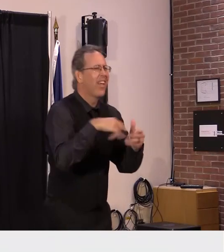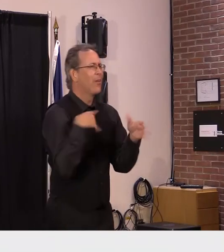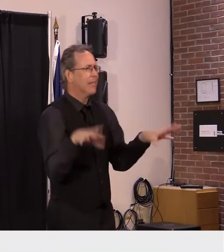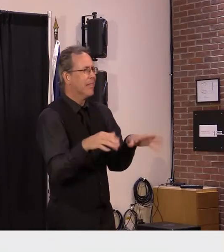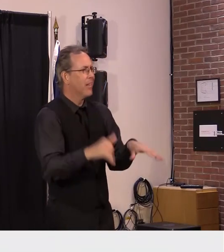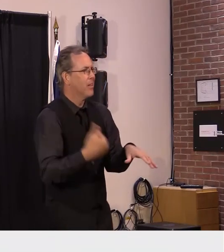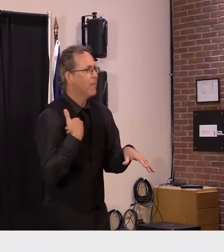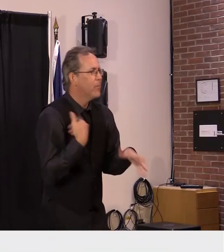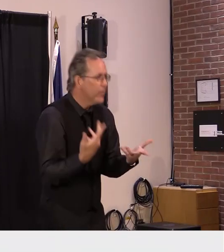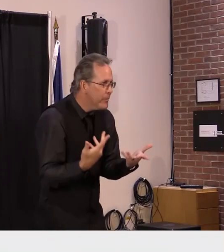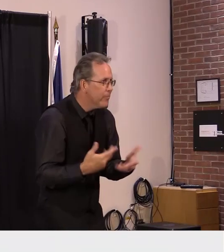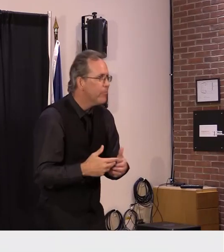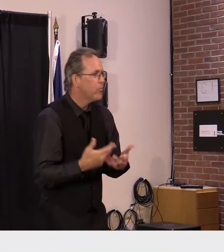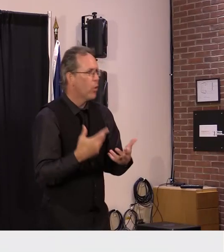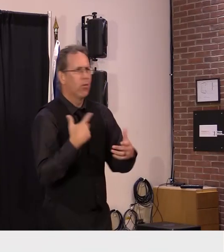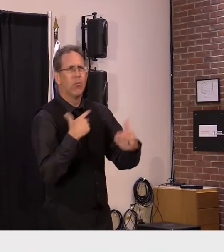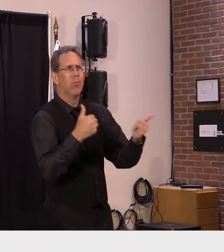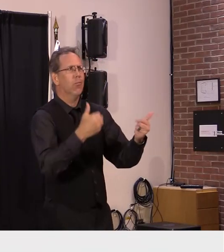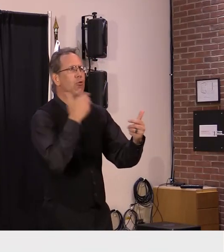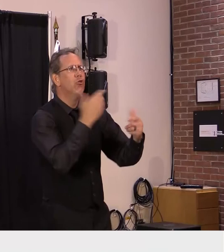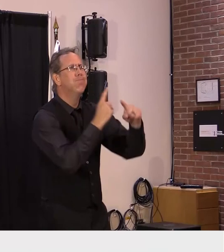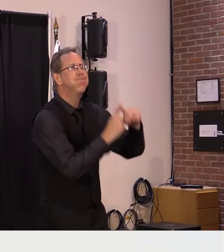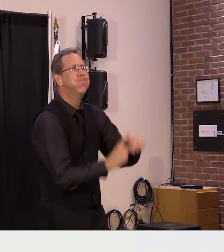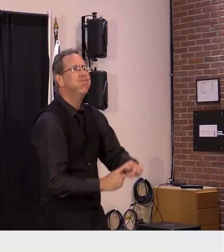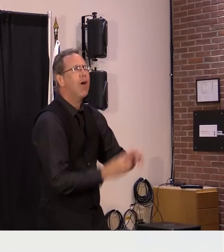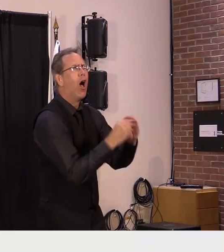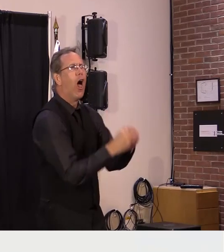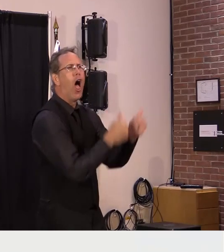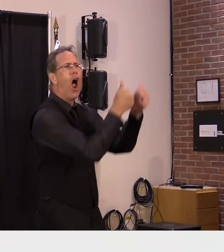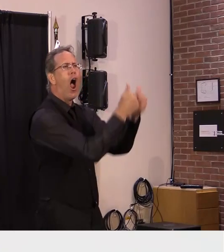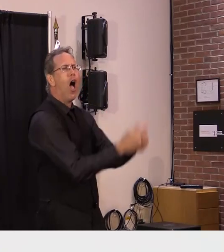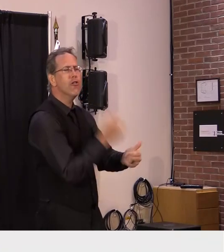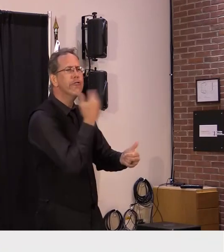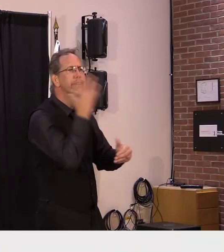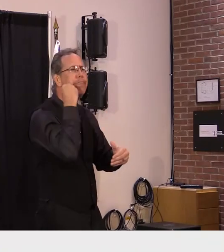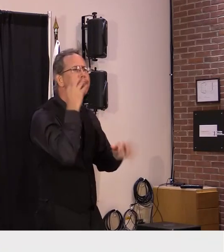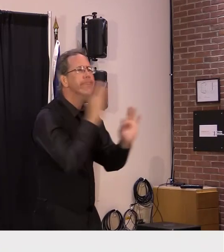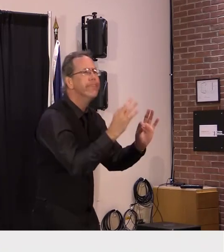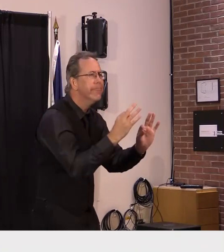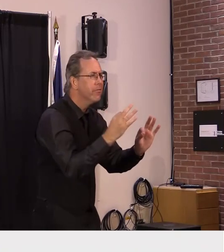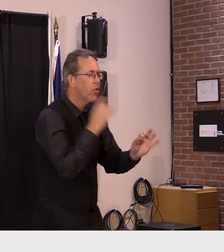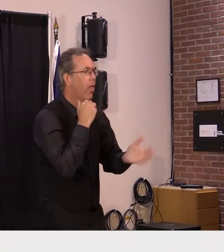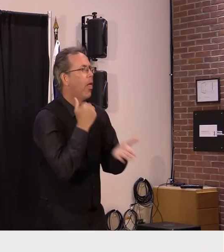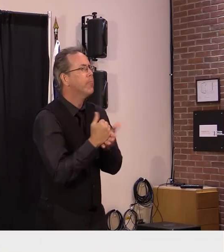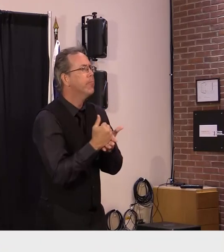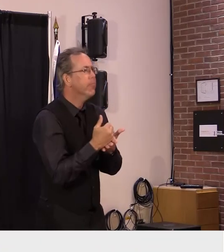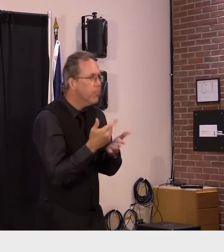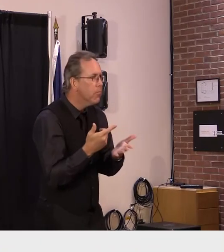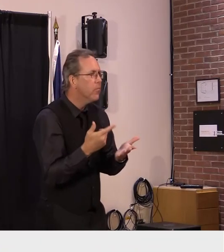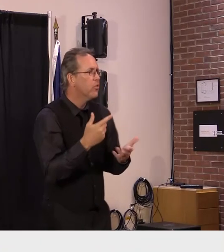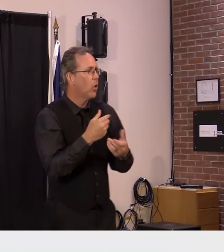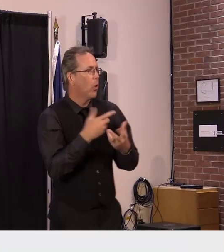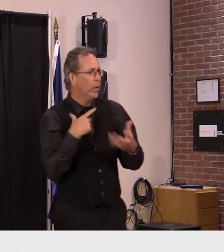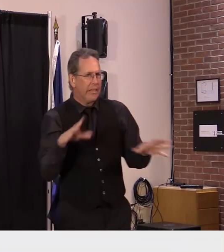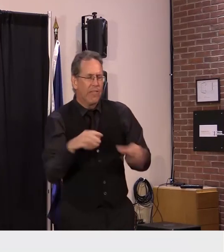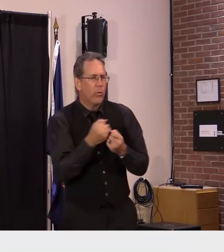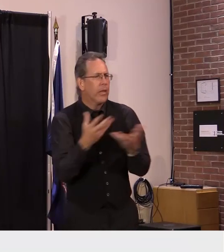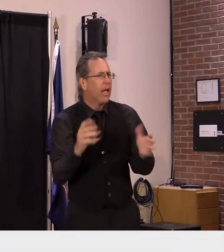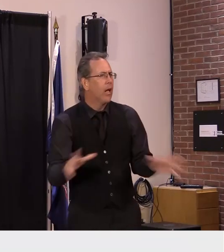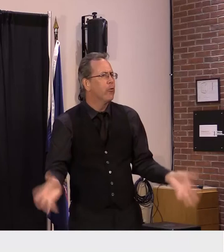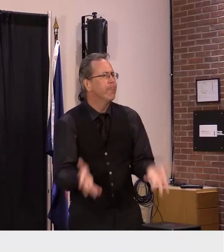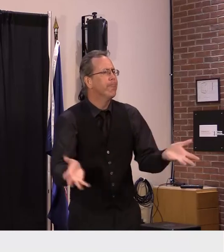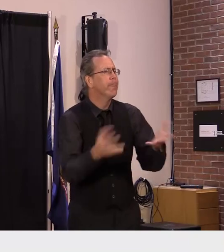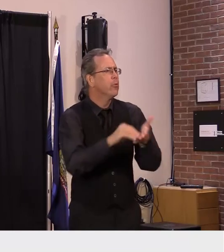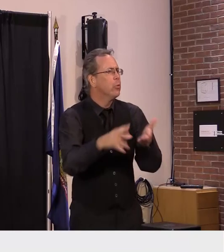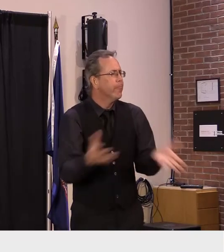great for a student's mental health and uh and take advantage of everything that we have to offer very